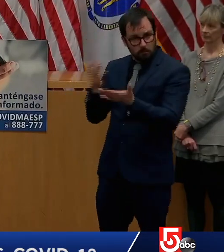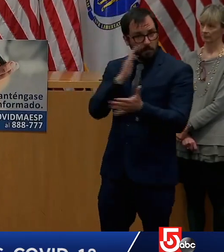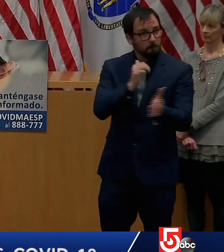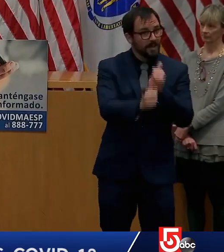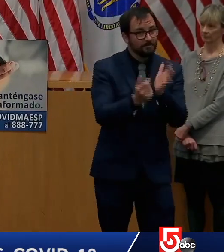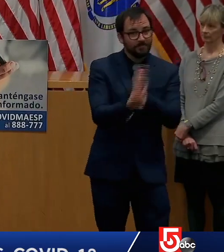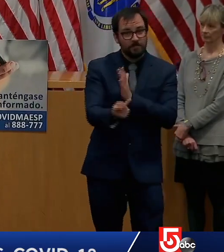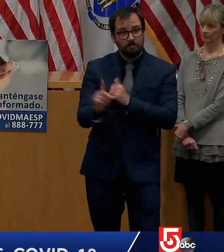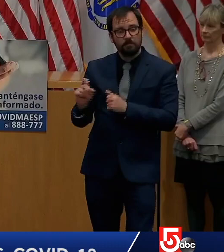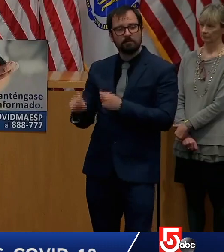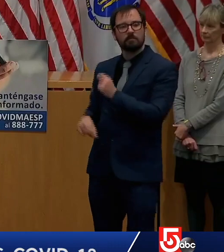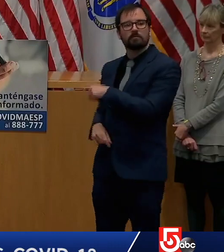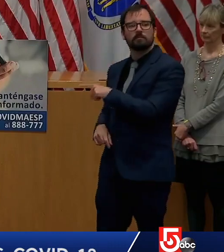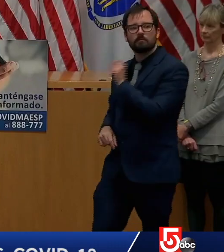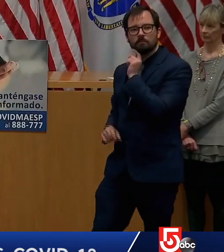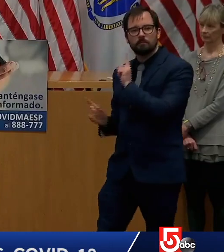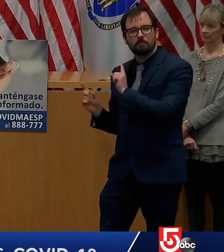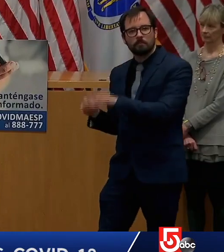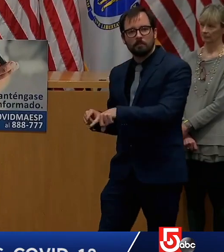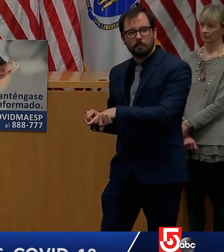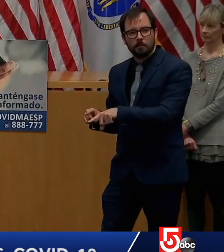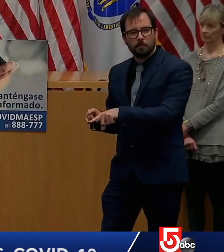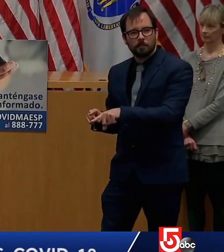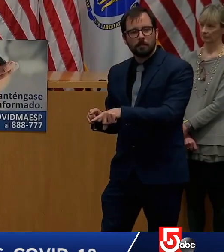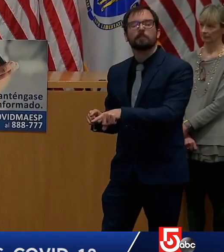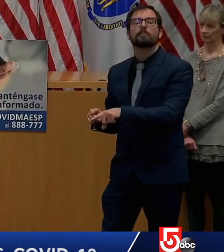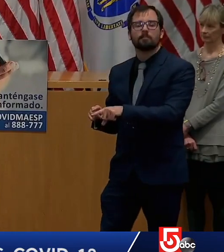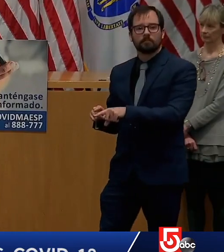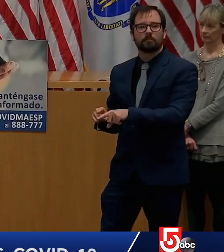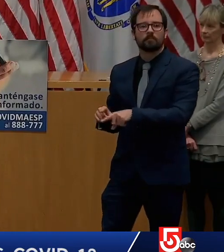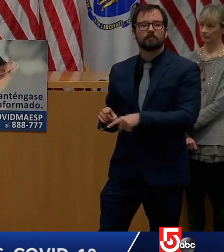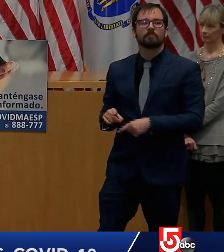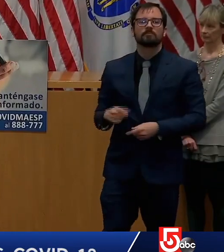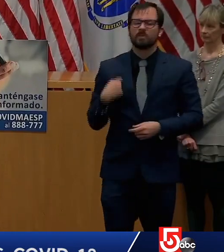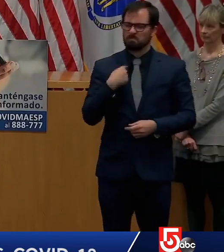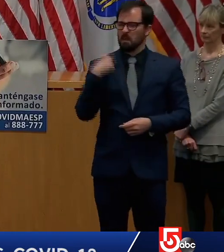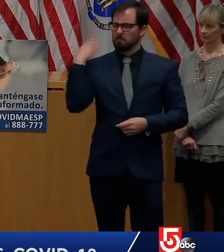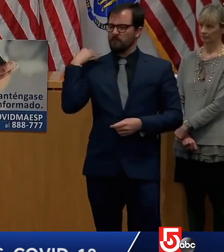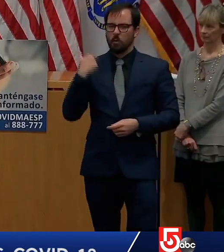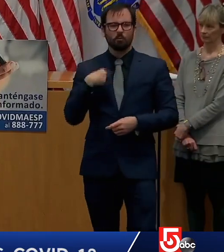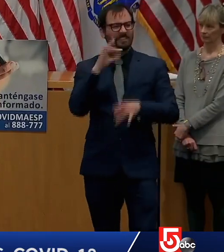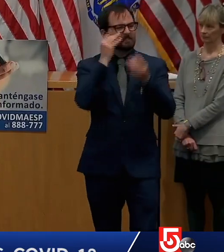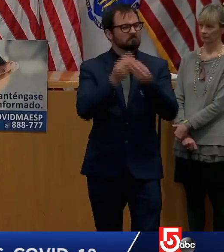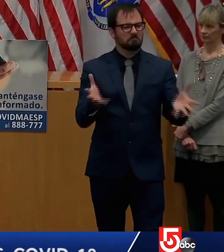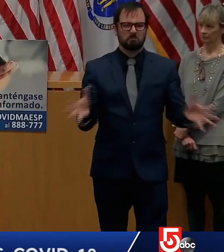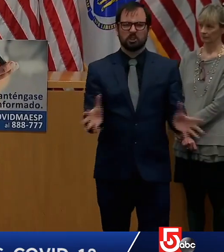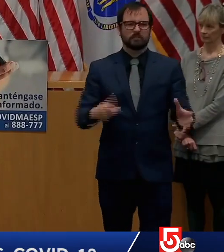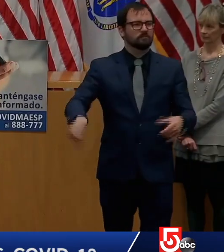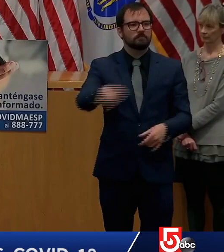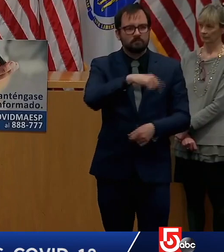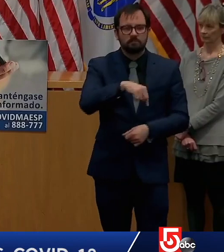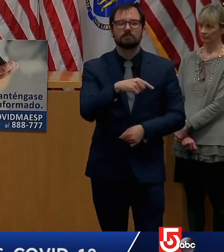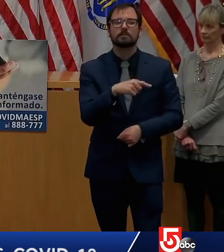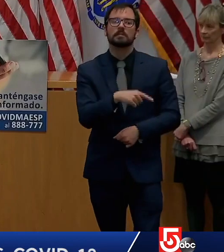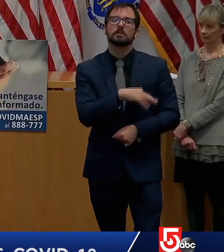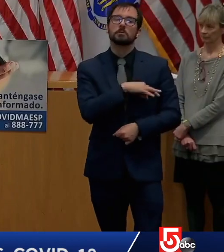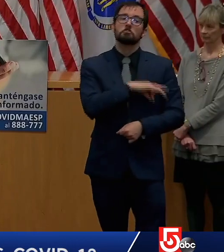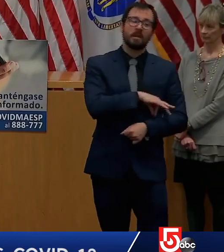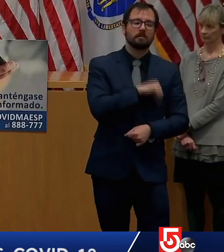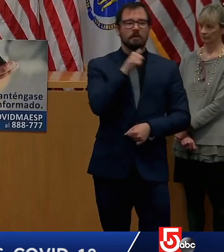say that we understand perhaps in high school there may be some schools that want to go forward with the grading. We've left that to the local